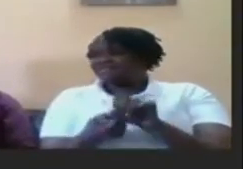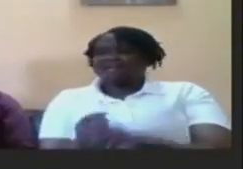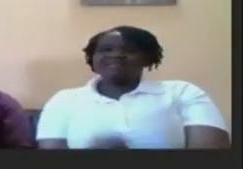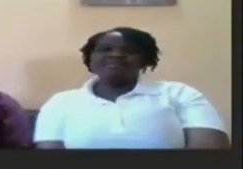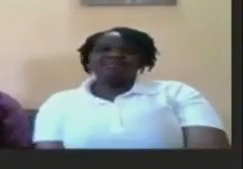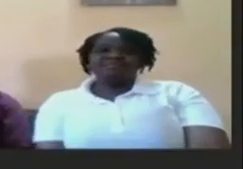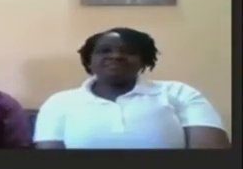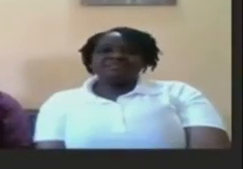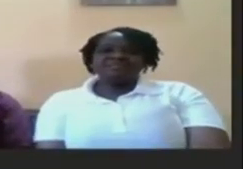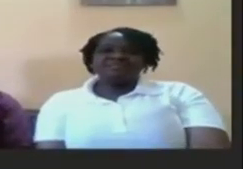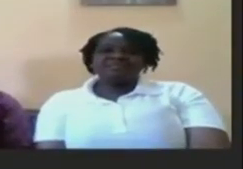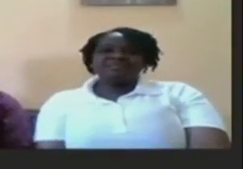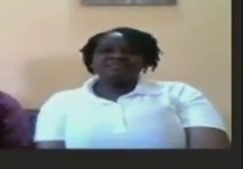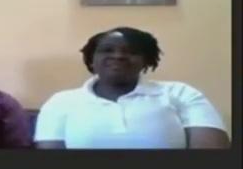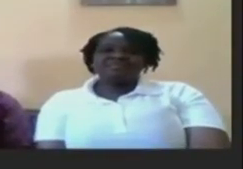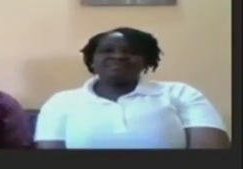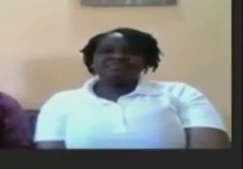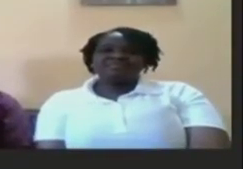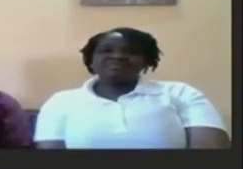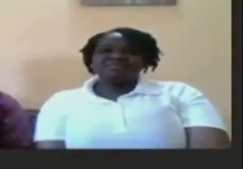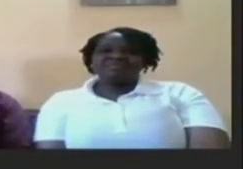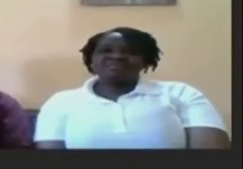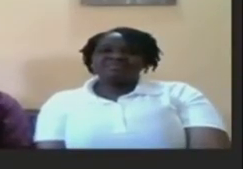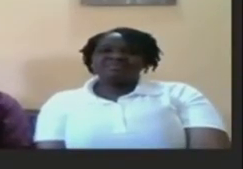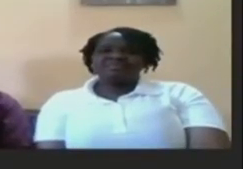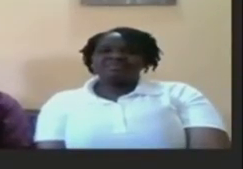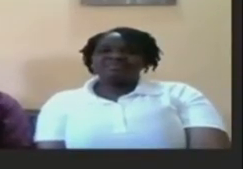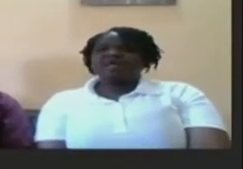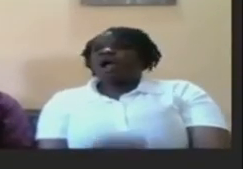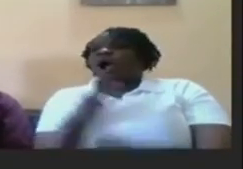how how would someone introduce themselves in time